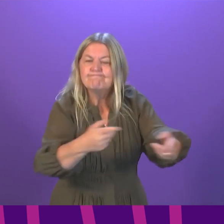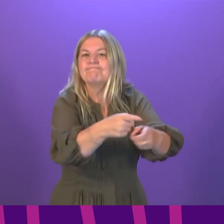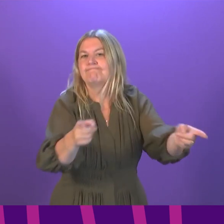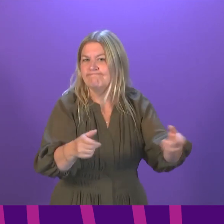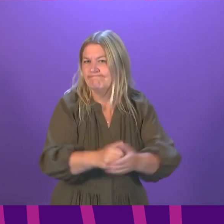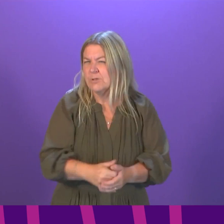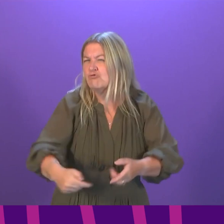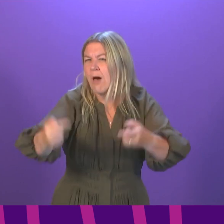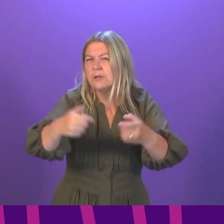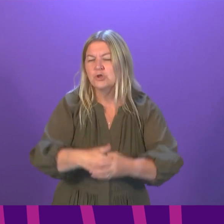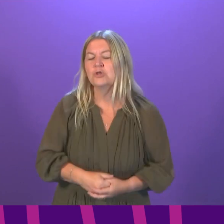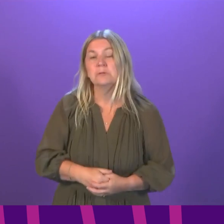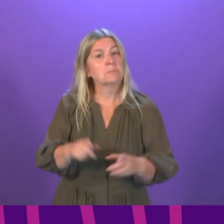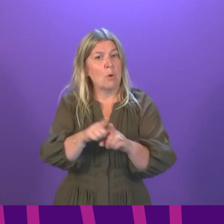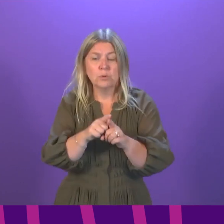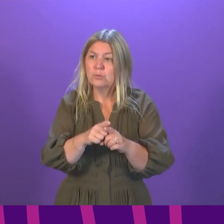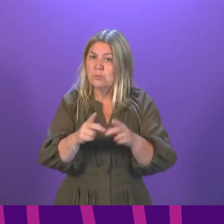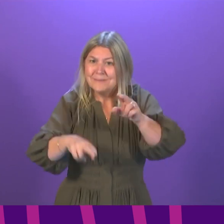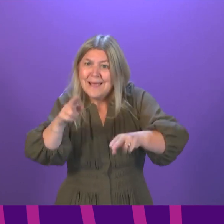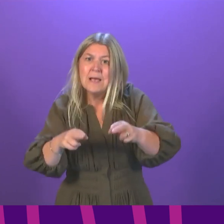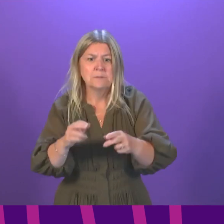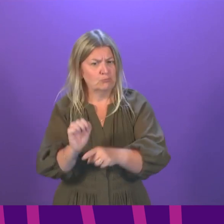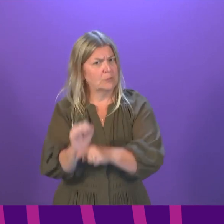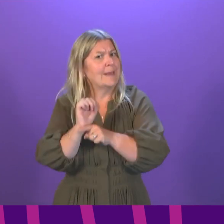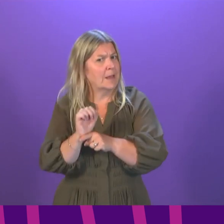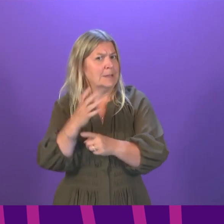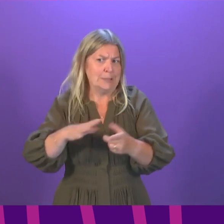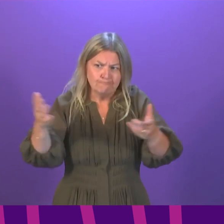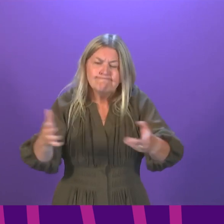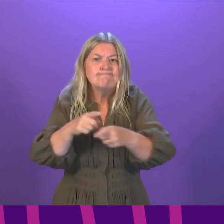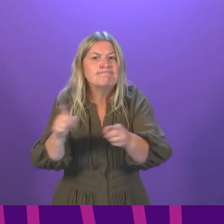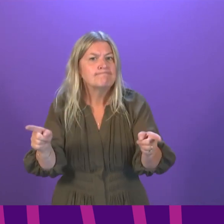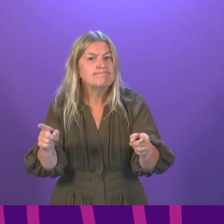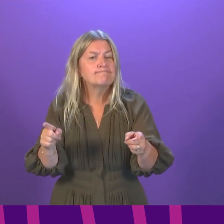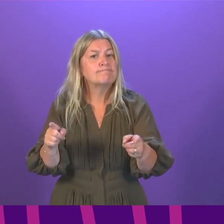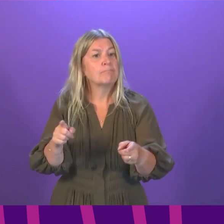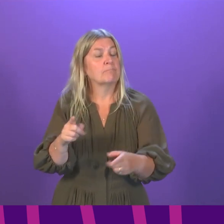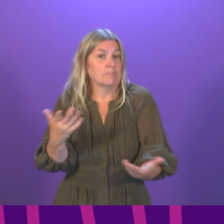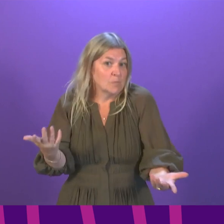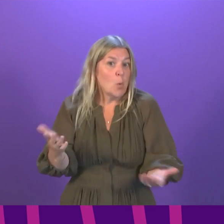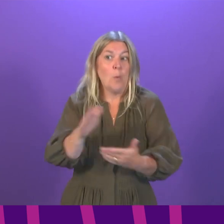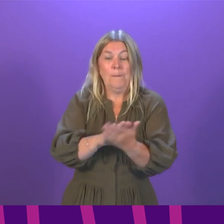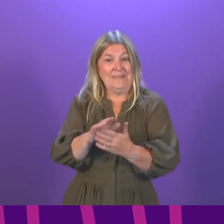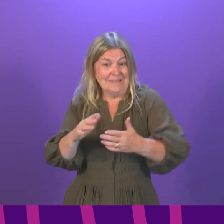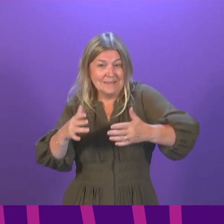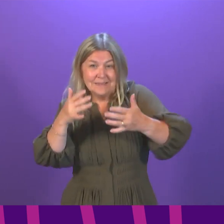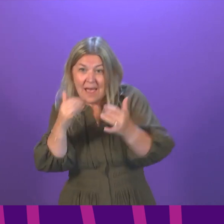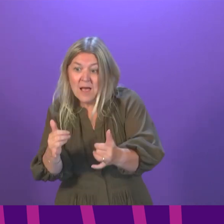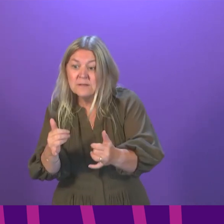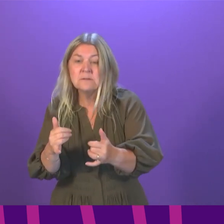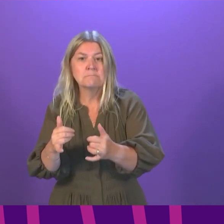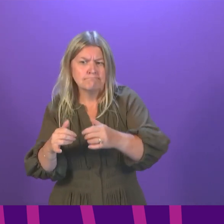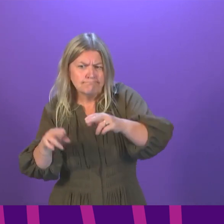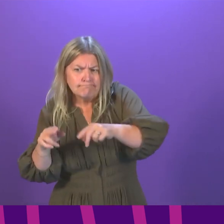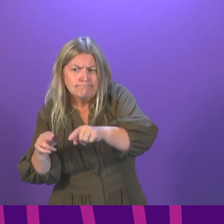importance of test and protect. If increased testing is the alternative to self-isolation, then we cannot allow the resourcing of the testing and tracing system